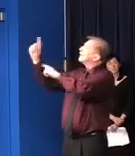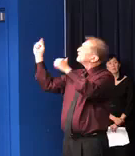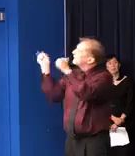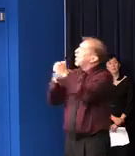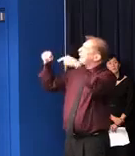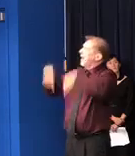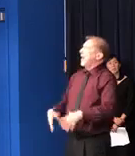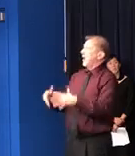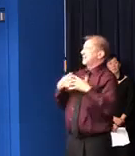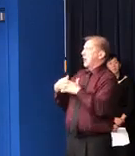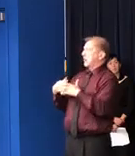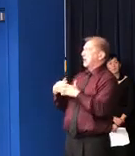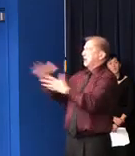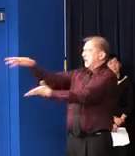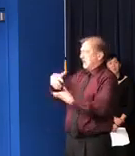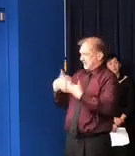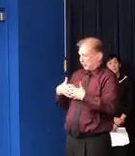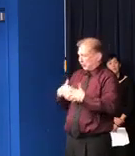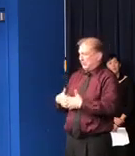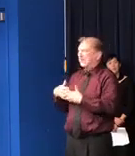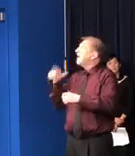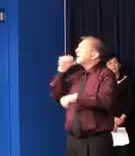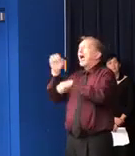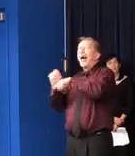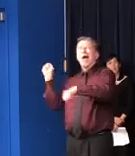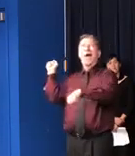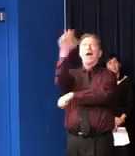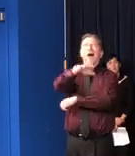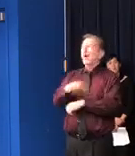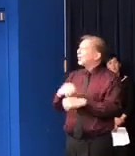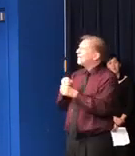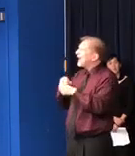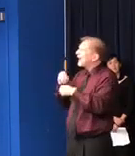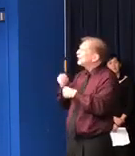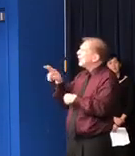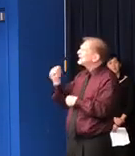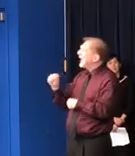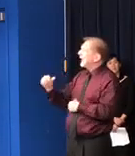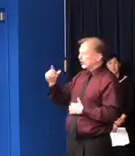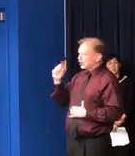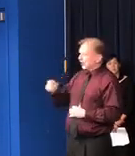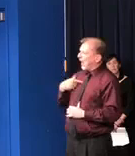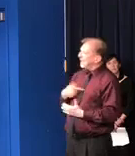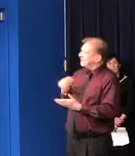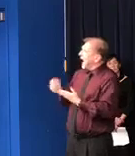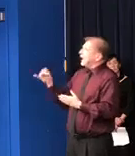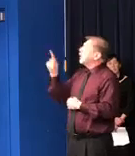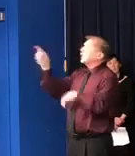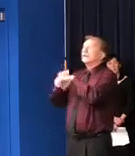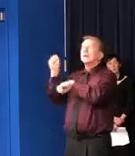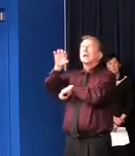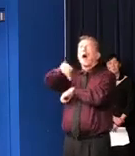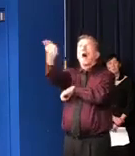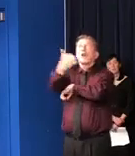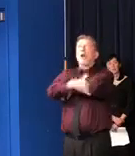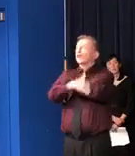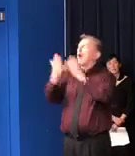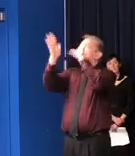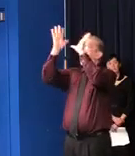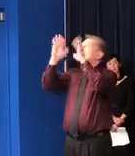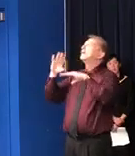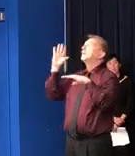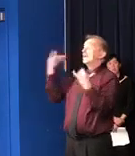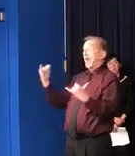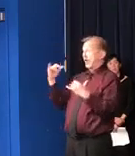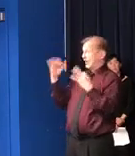needs are here. If we're making them in the United States, we should be able to buy them here in the United States. But, you know, that's